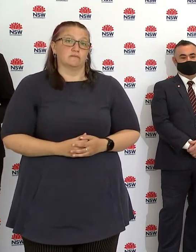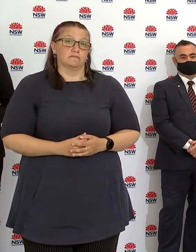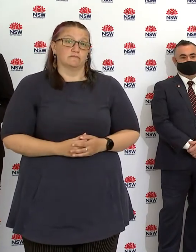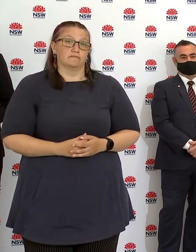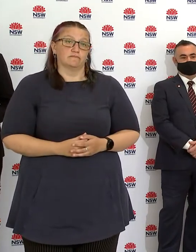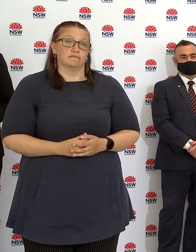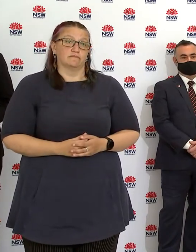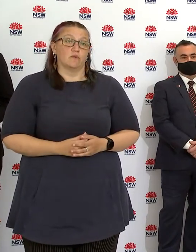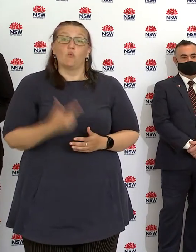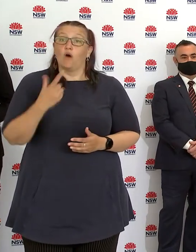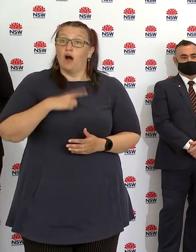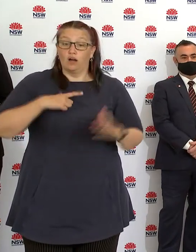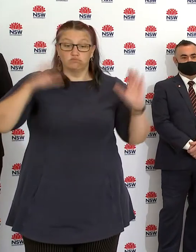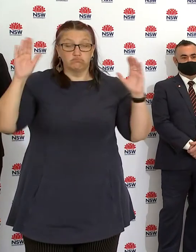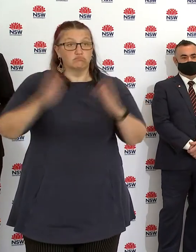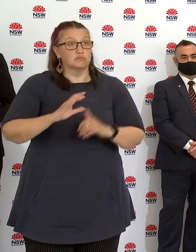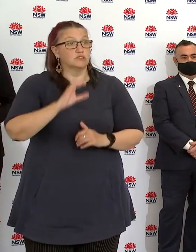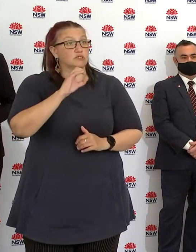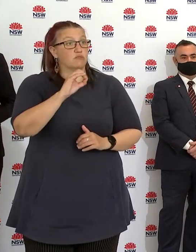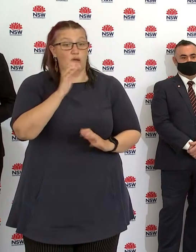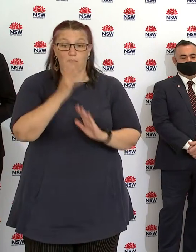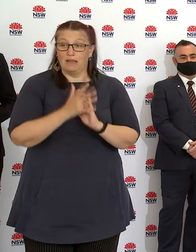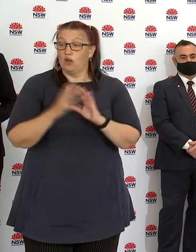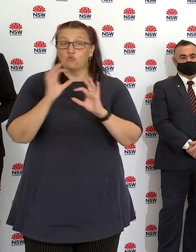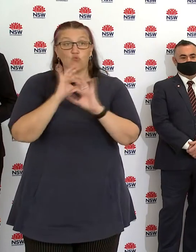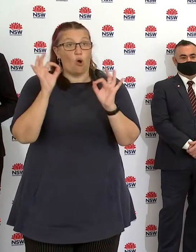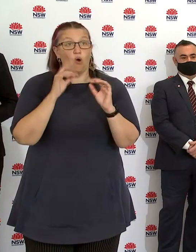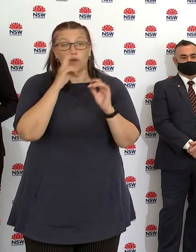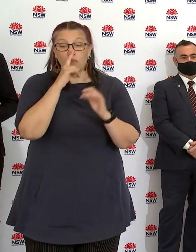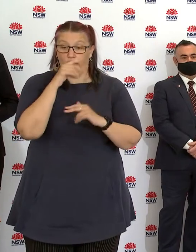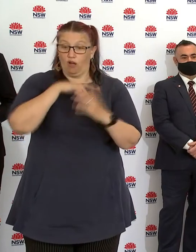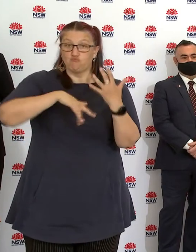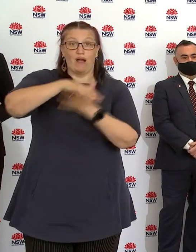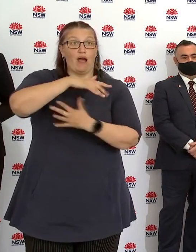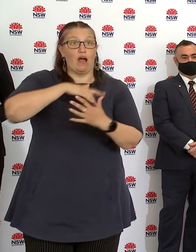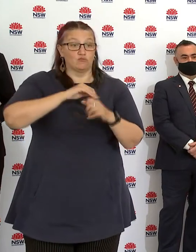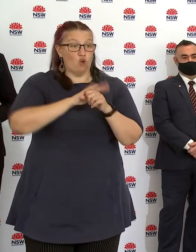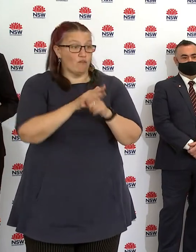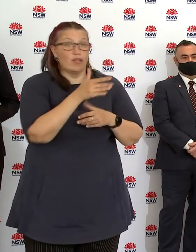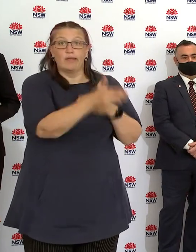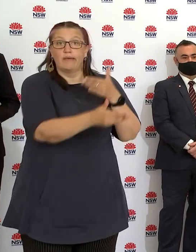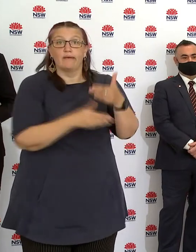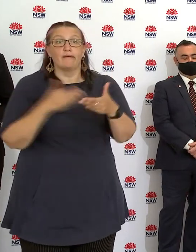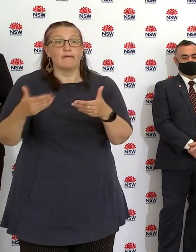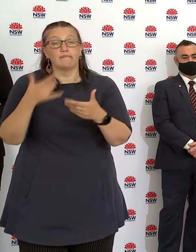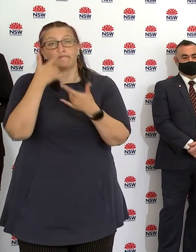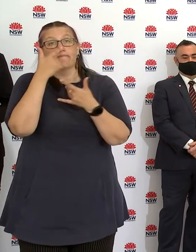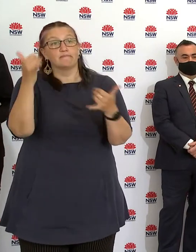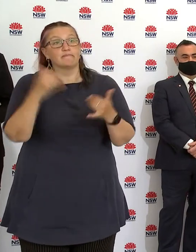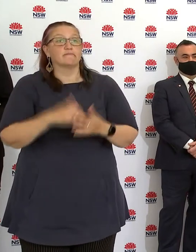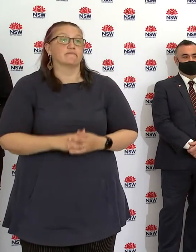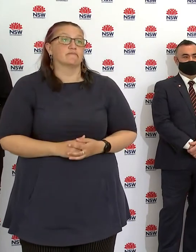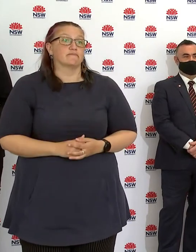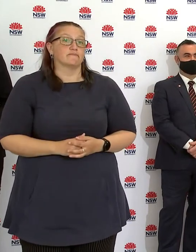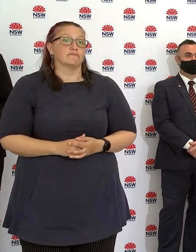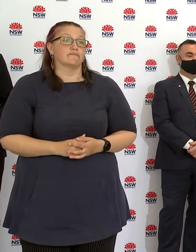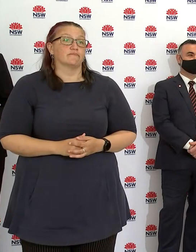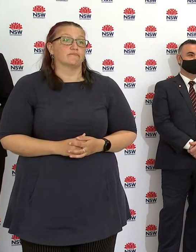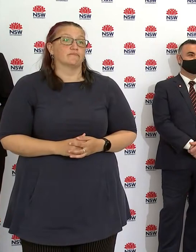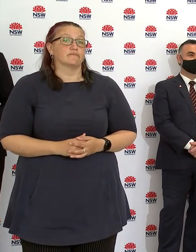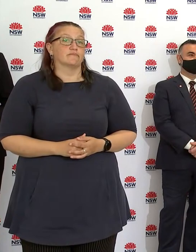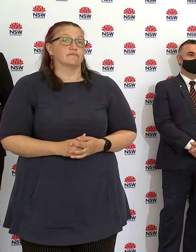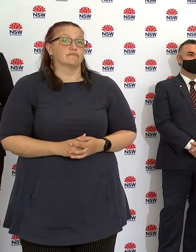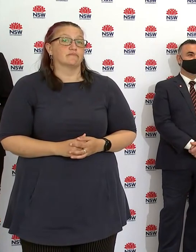Wales that our Government, based on the health advice, has given consideration to a number of measures that we'll also be announcing this morning.